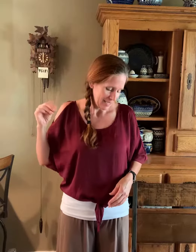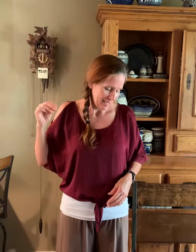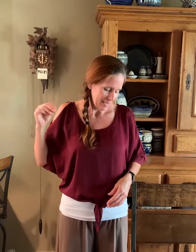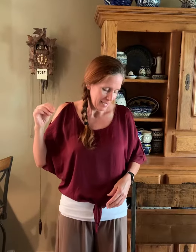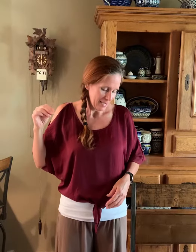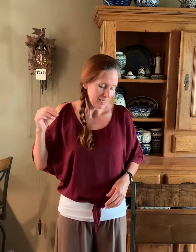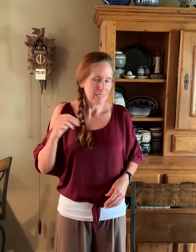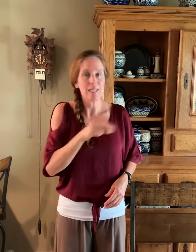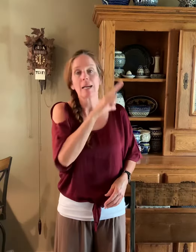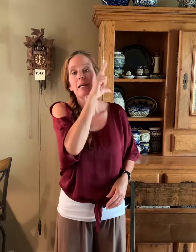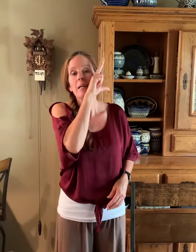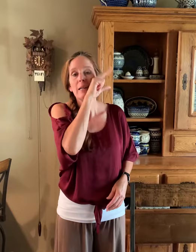Duck.